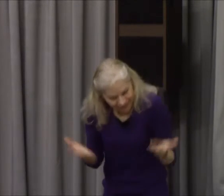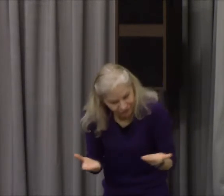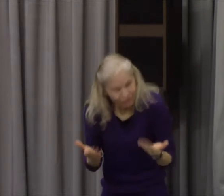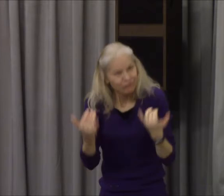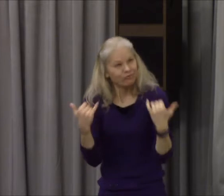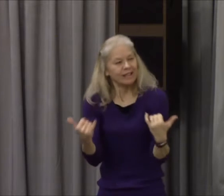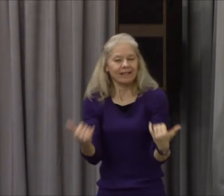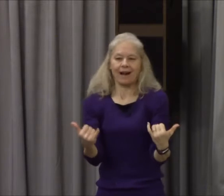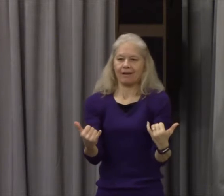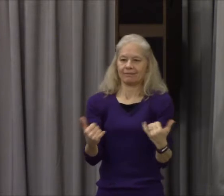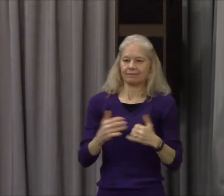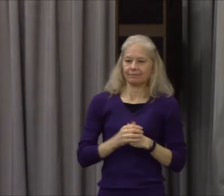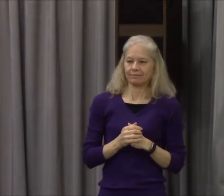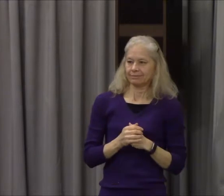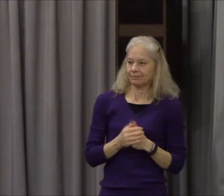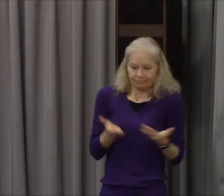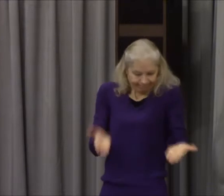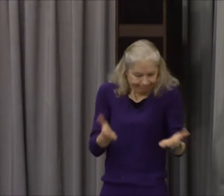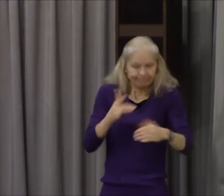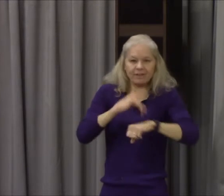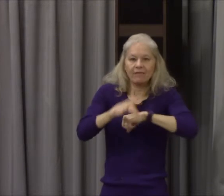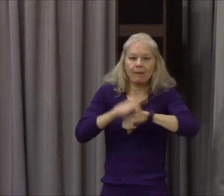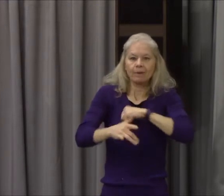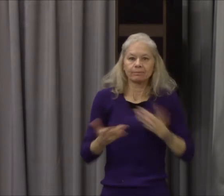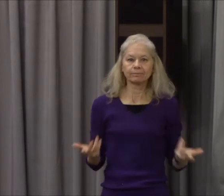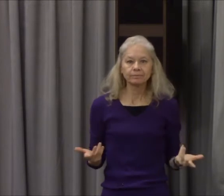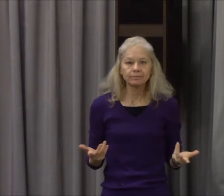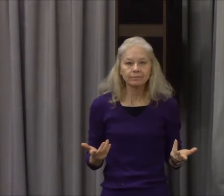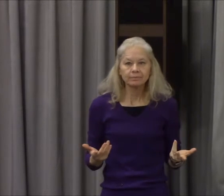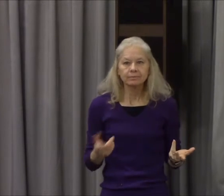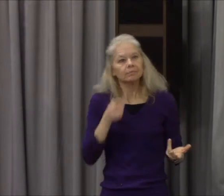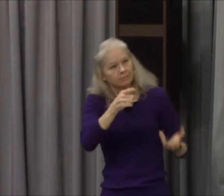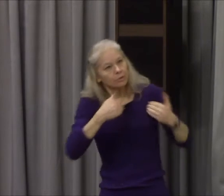very nigh thee even in thy mouth and in thine heart